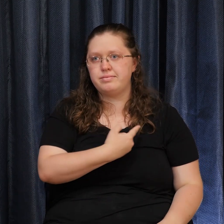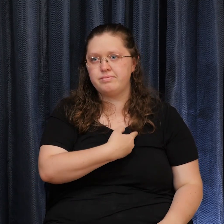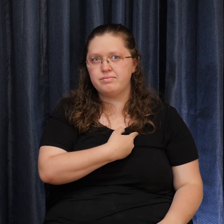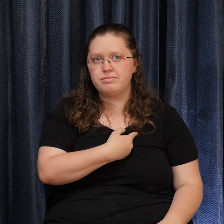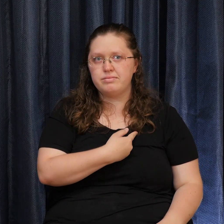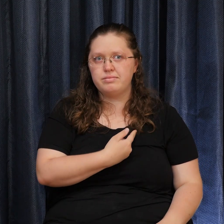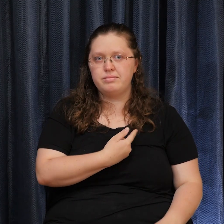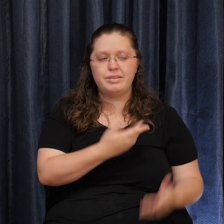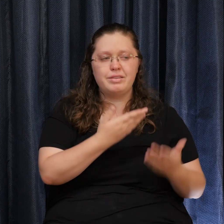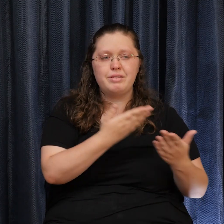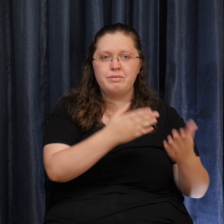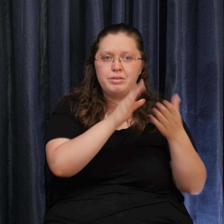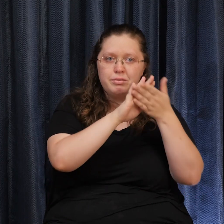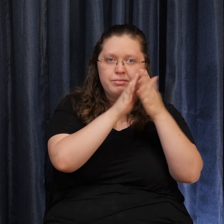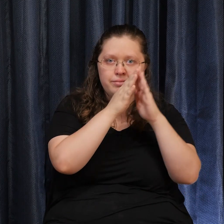And we extend To you love